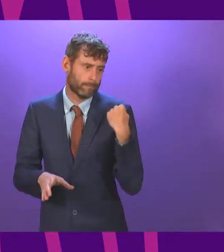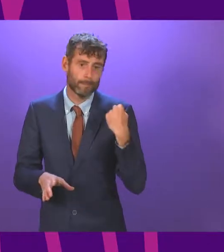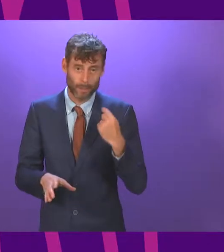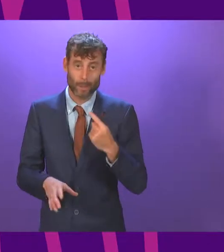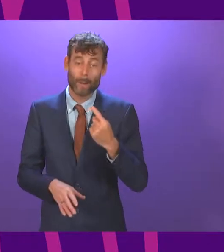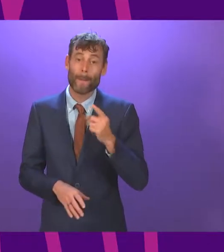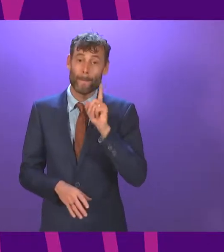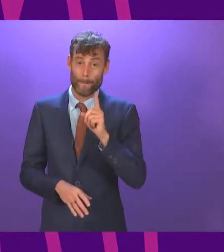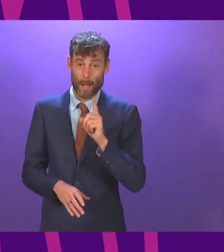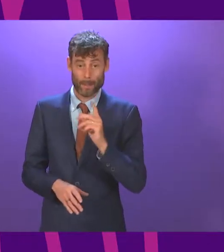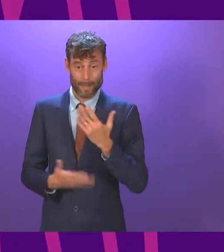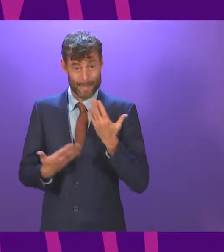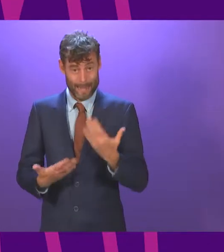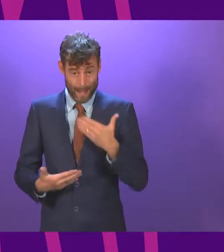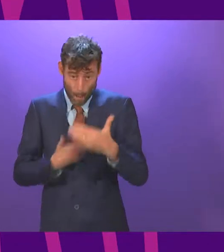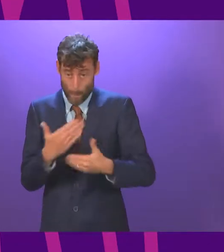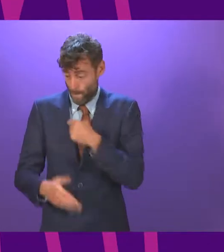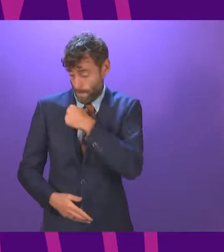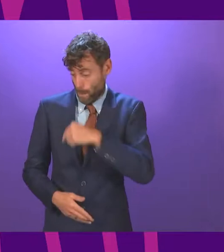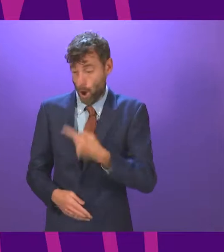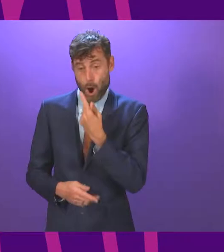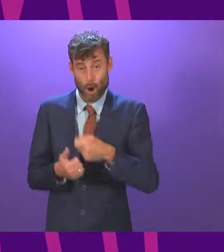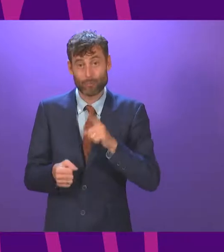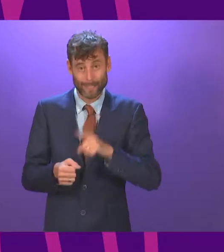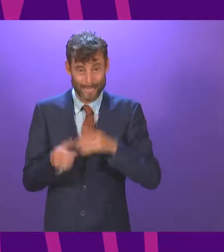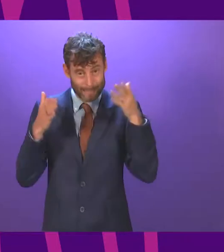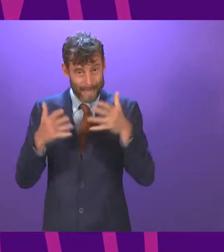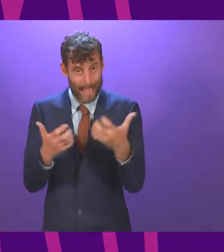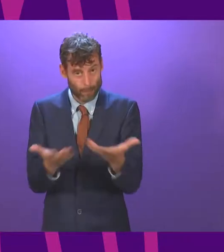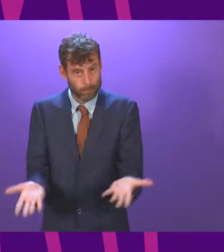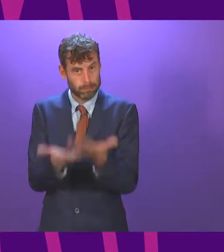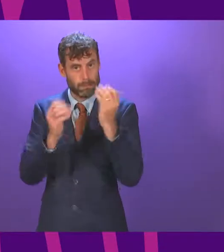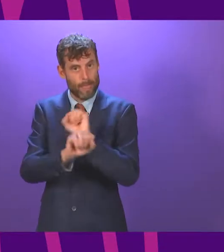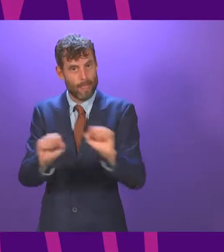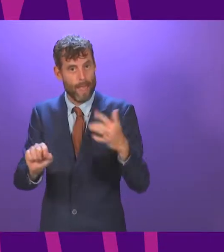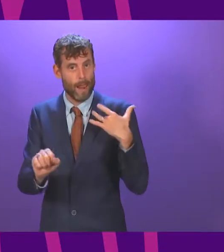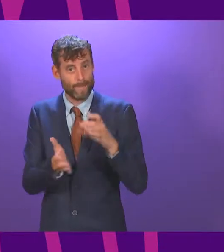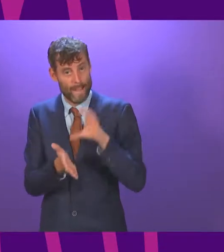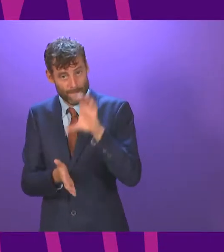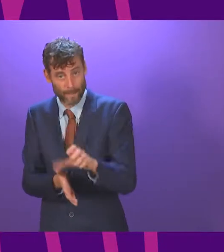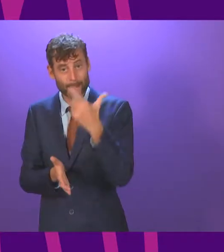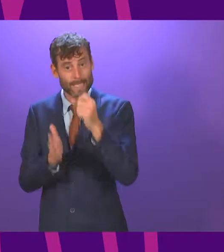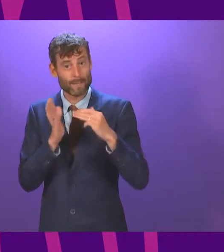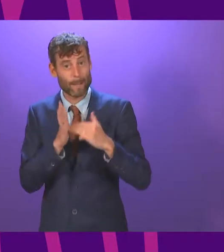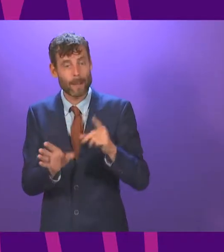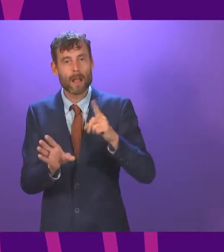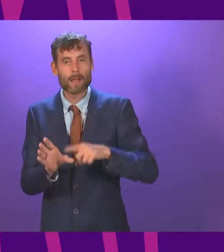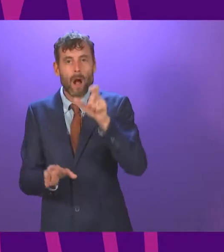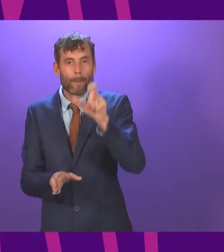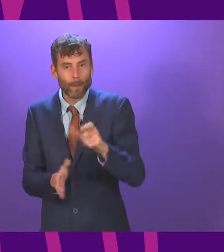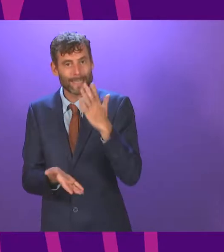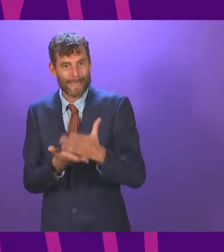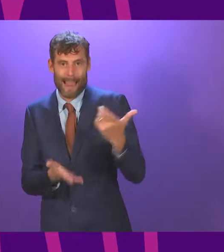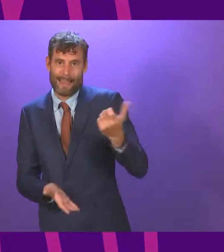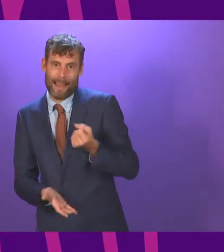100 days will have a positive impact on their lives. Investment of £70 million for the Young Persons Guarantee, the